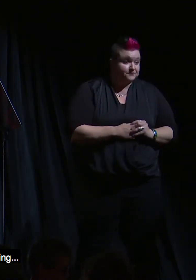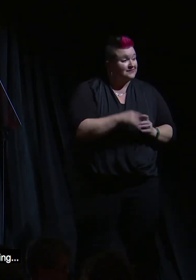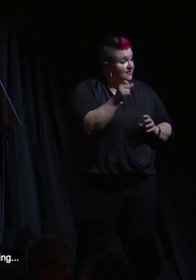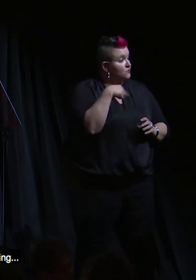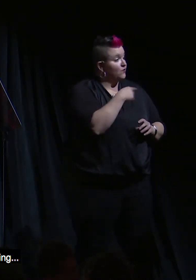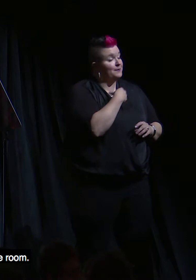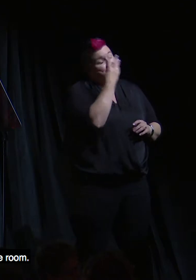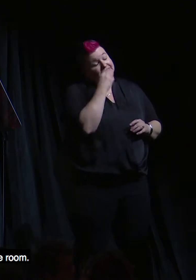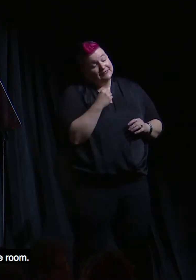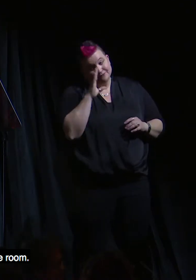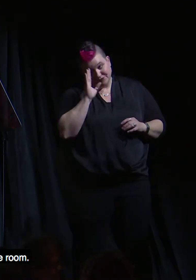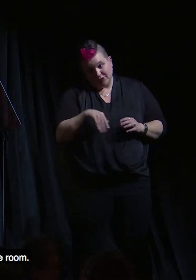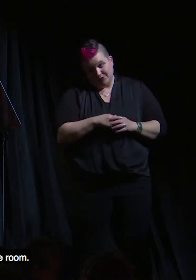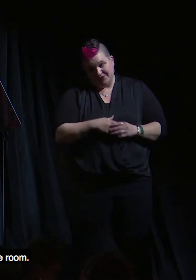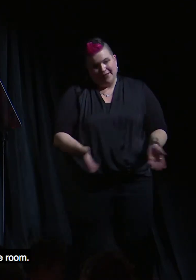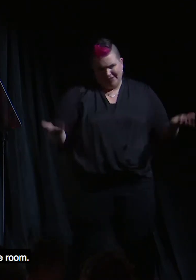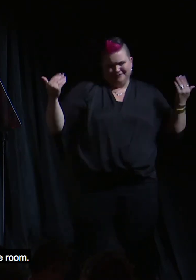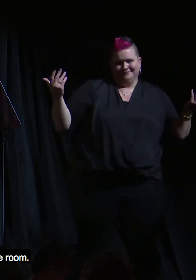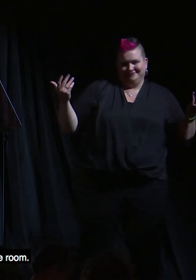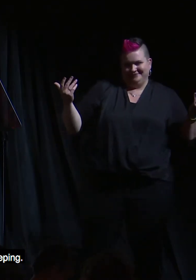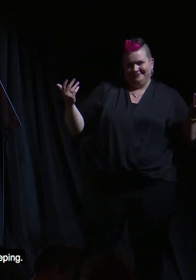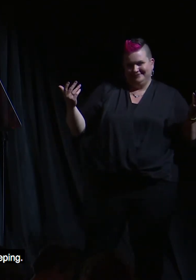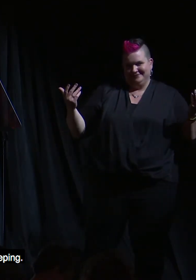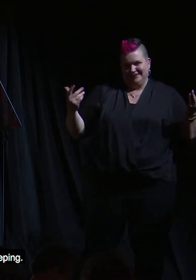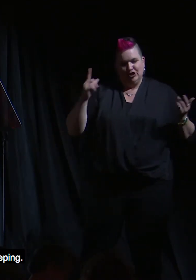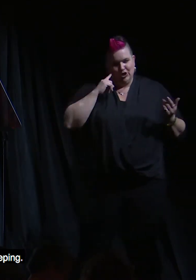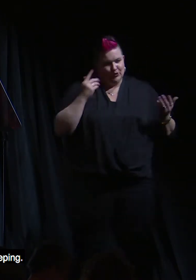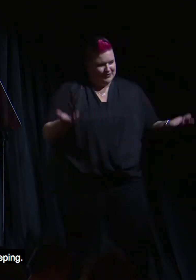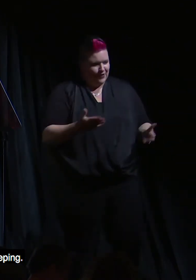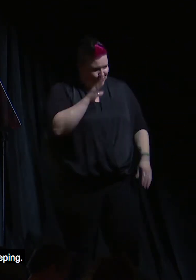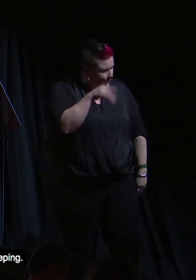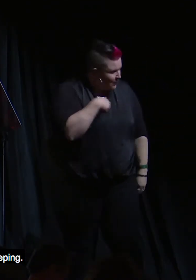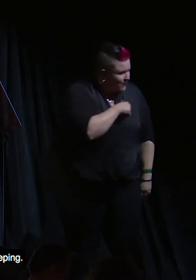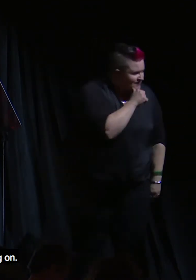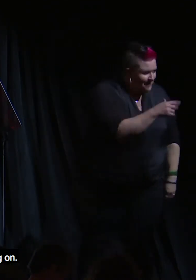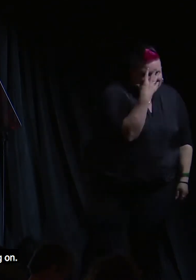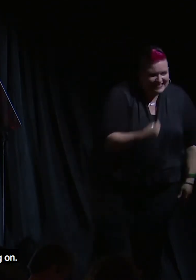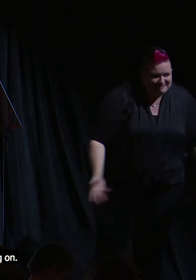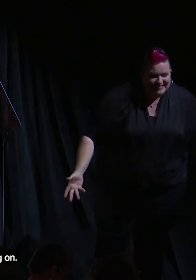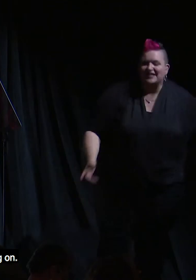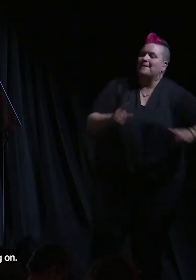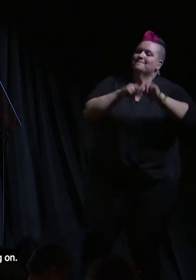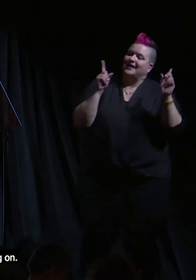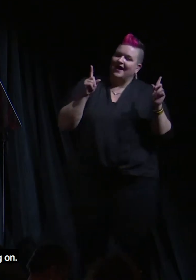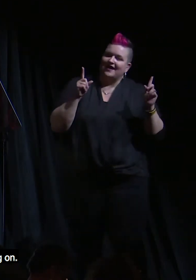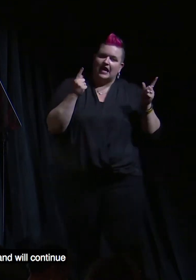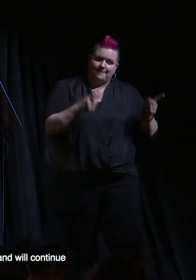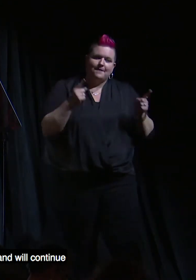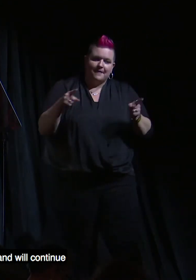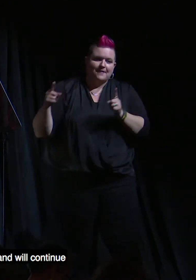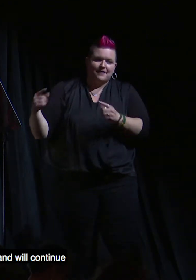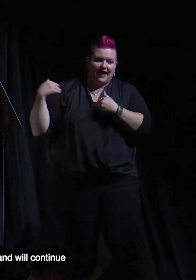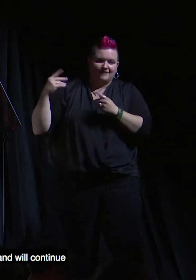sleeping, come on, you heard who's in the room. You know we haven't been sleeping. There have been things going on.